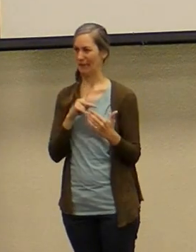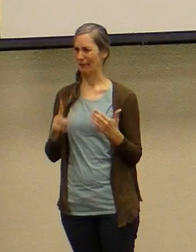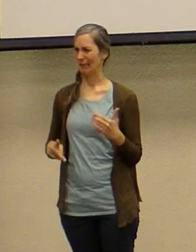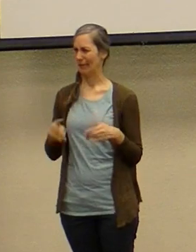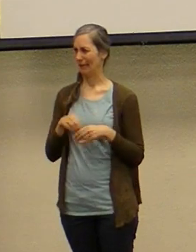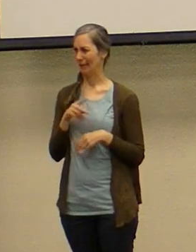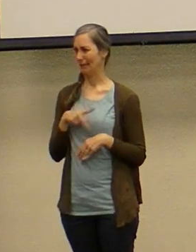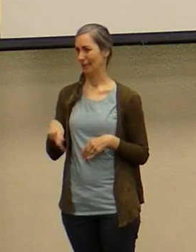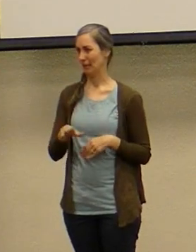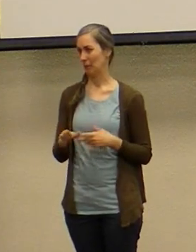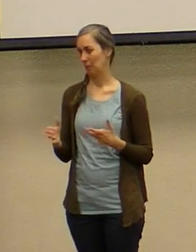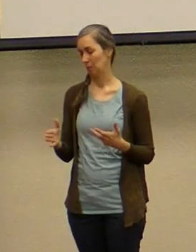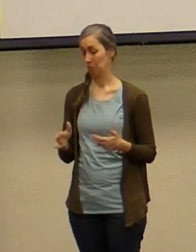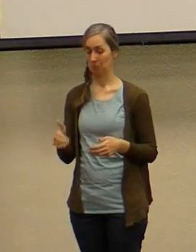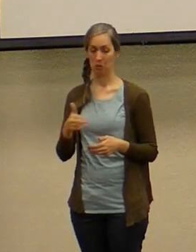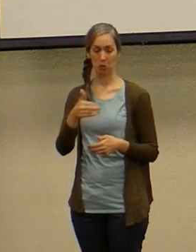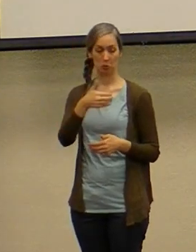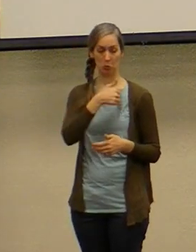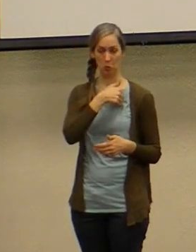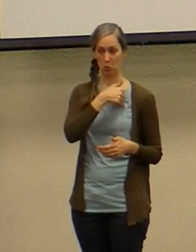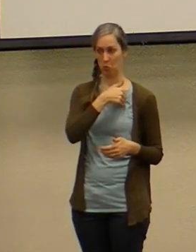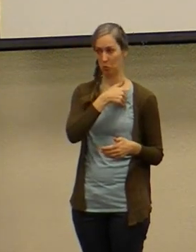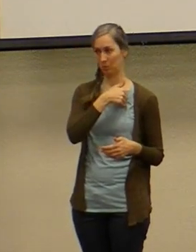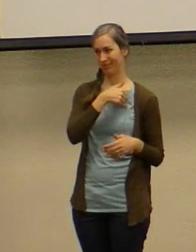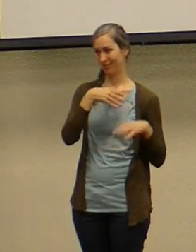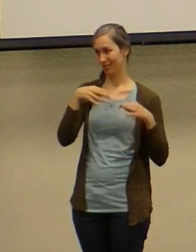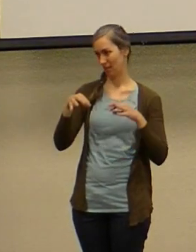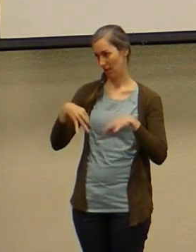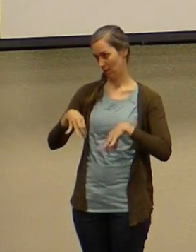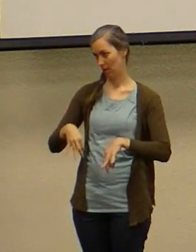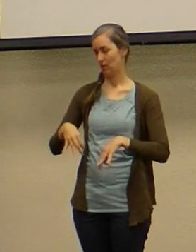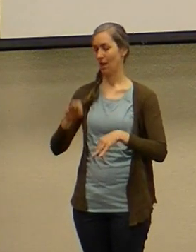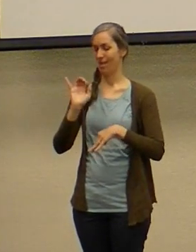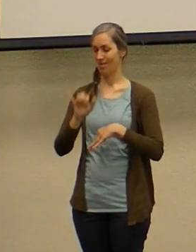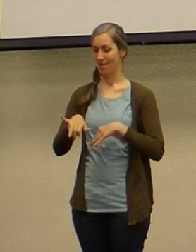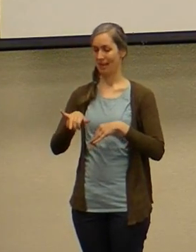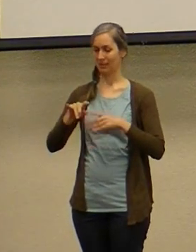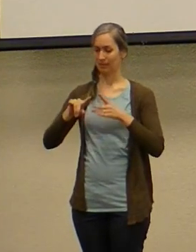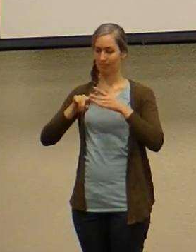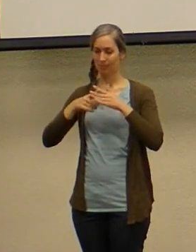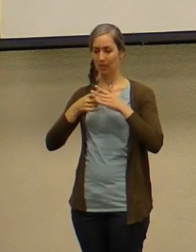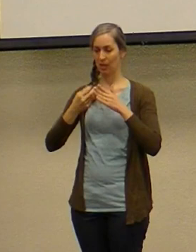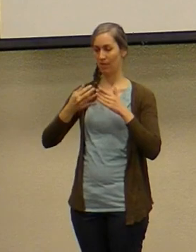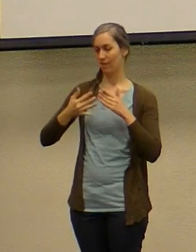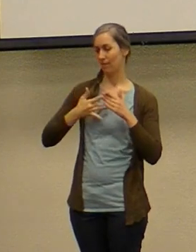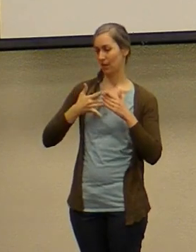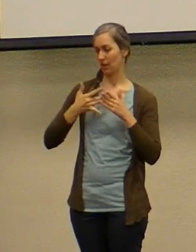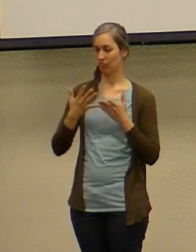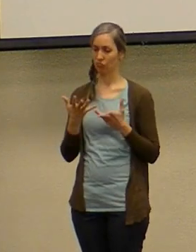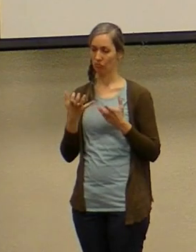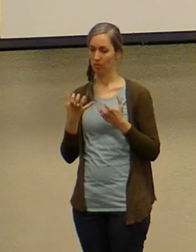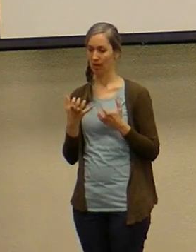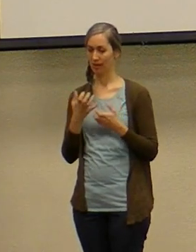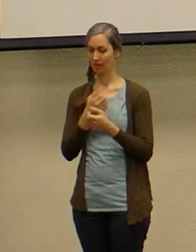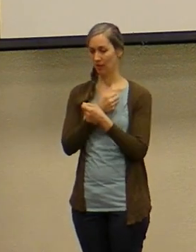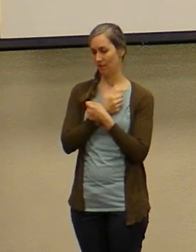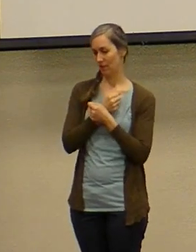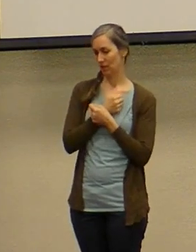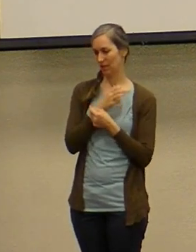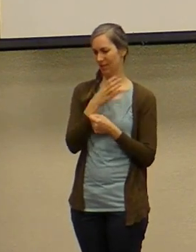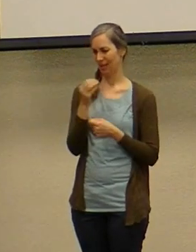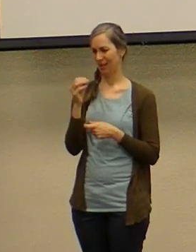soul the can be thought of as by definition the seat of the feelings desires affections and aversions